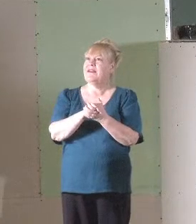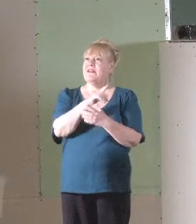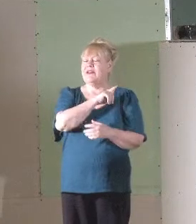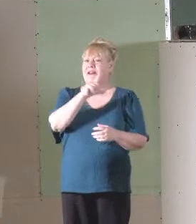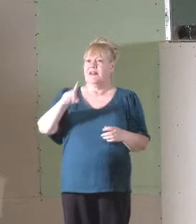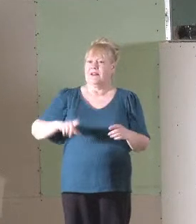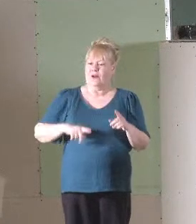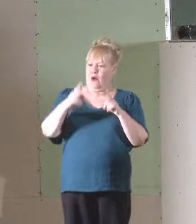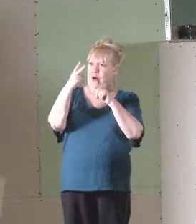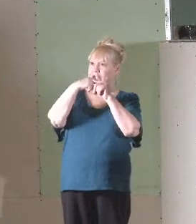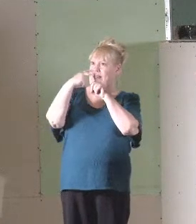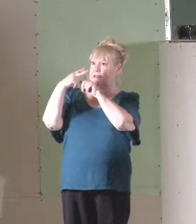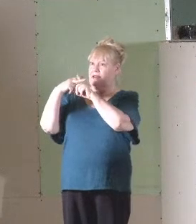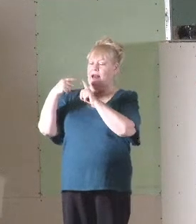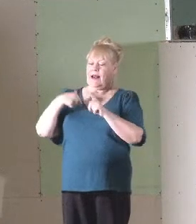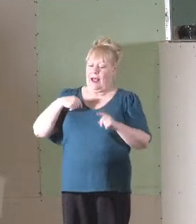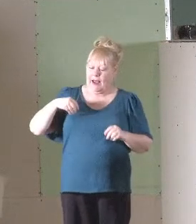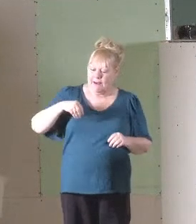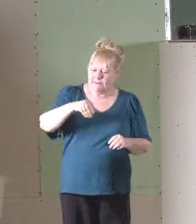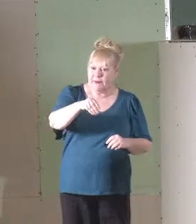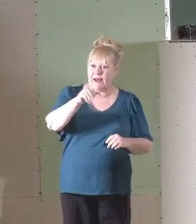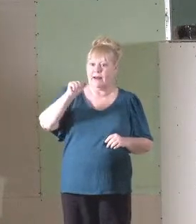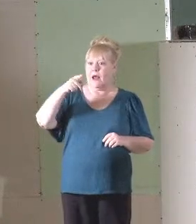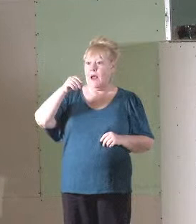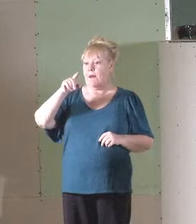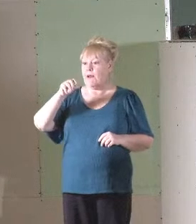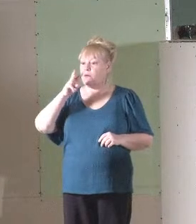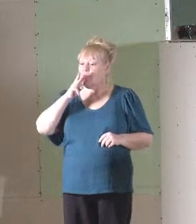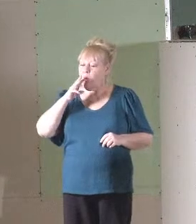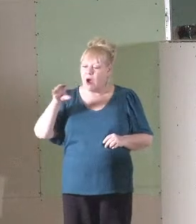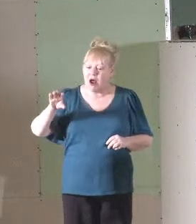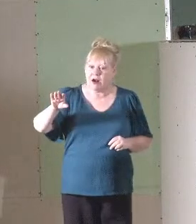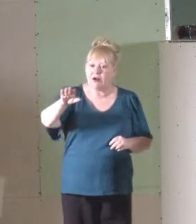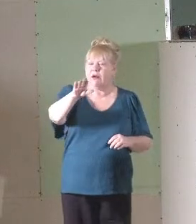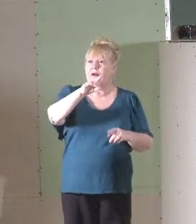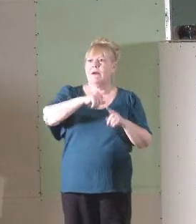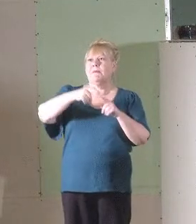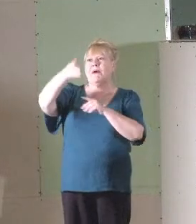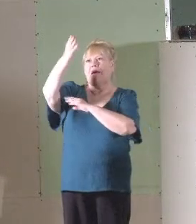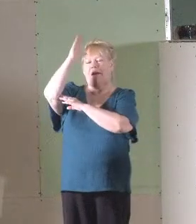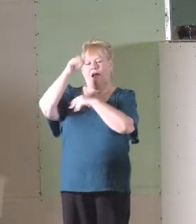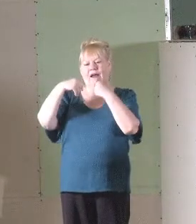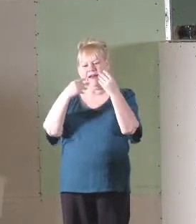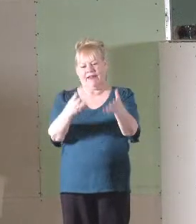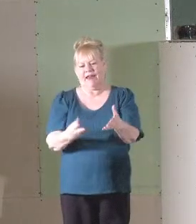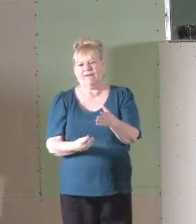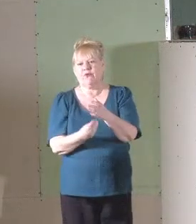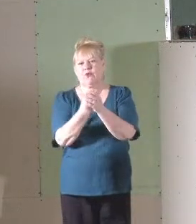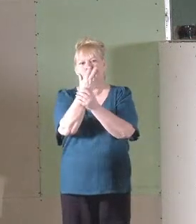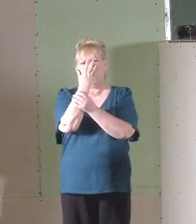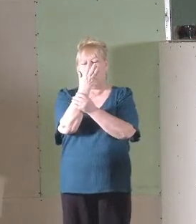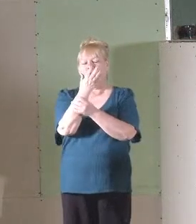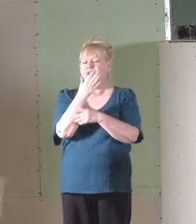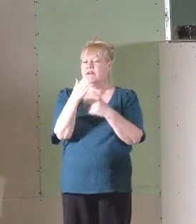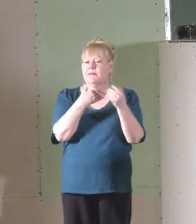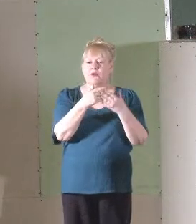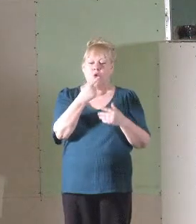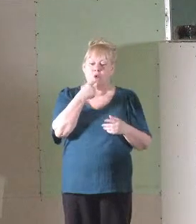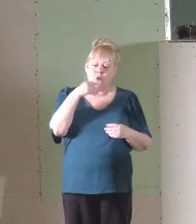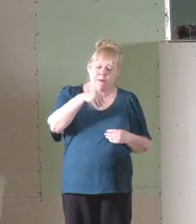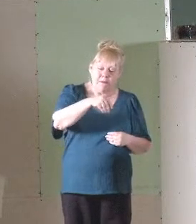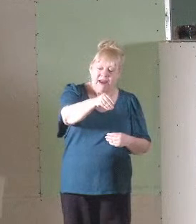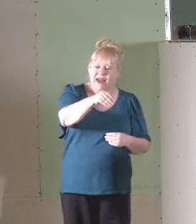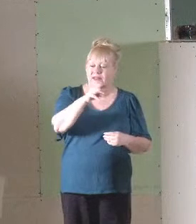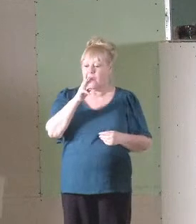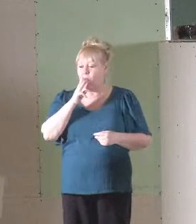assigned to each. I planted, Apollos watered, but it was God who gave the growth. So neither he who plants nor he who waters